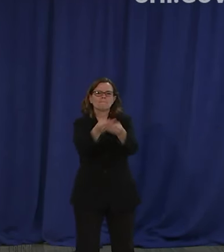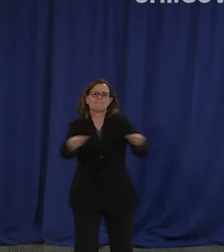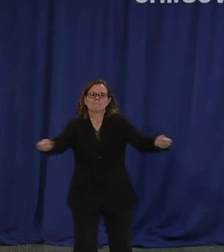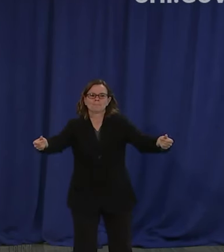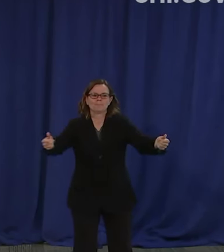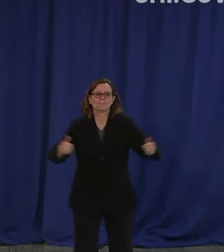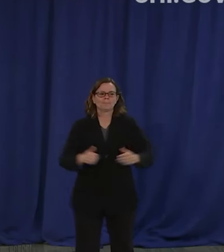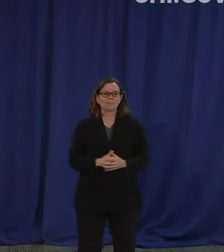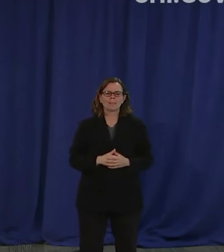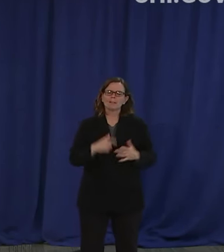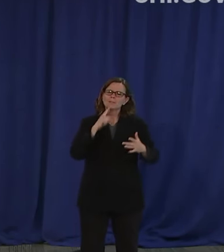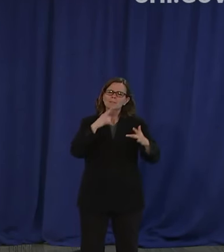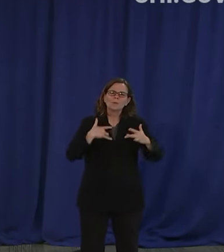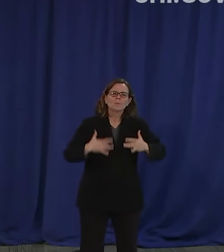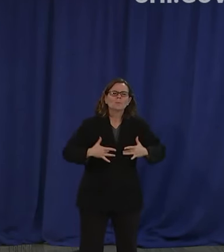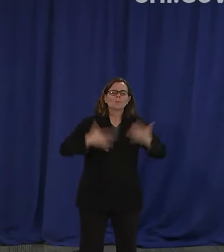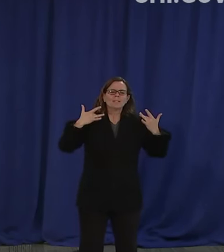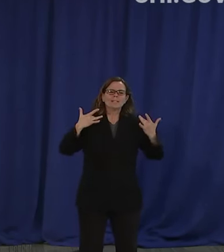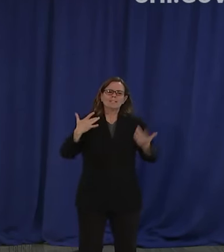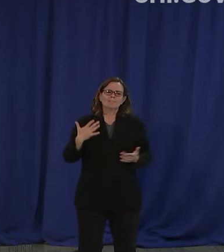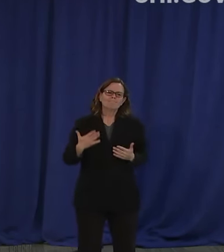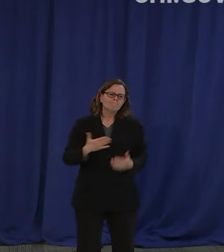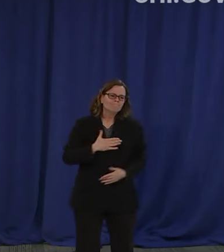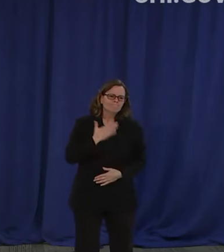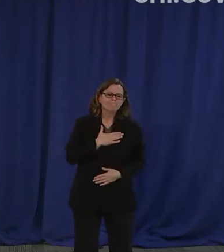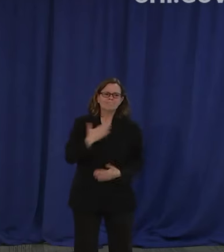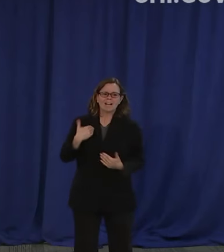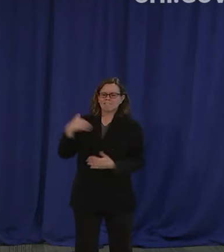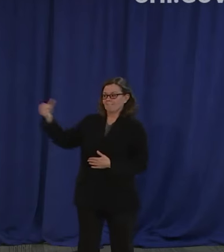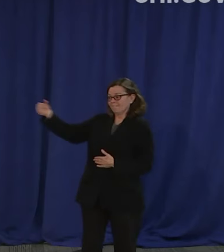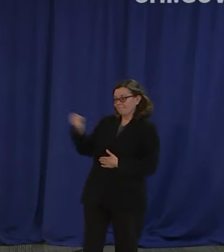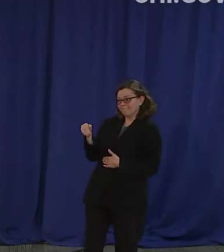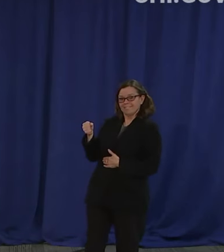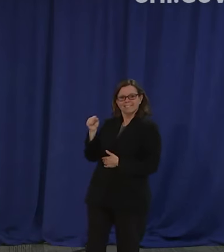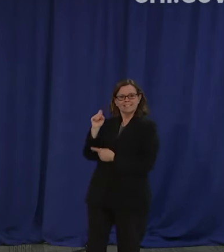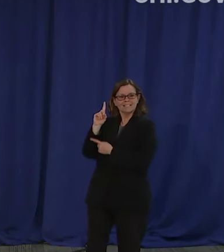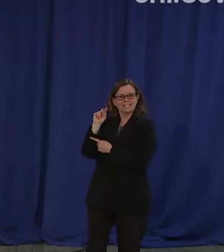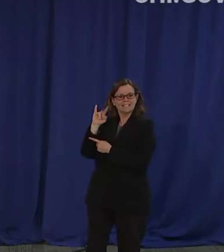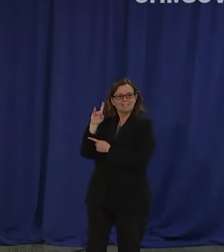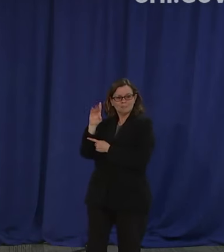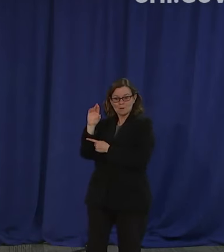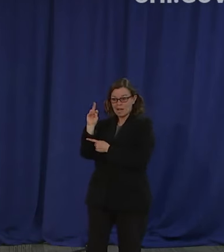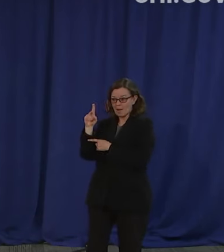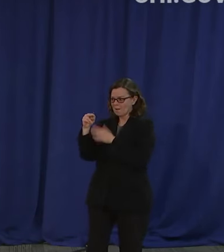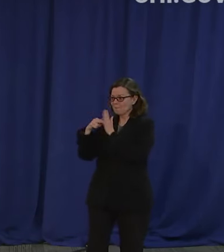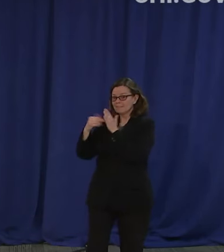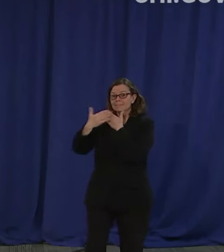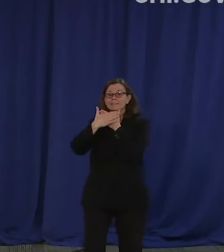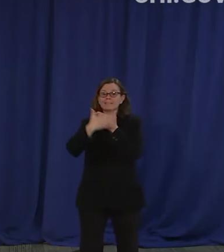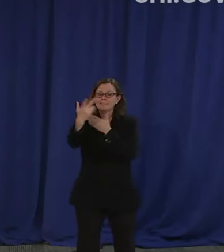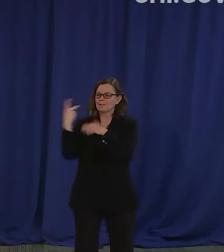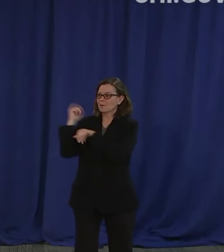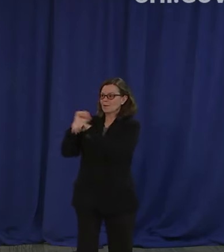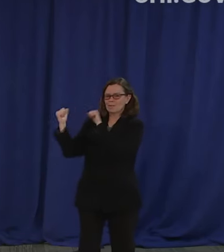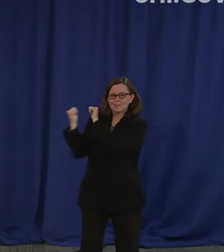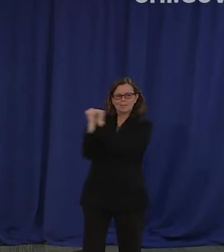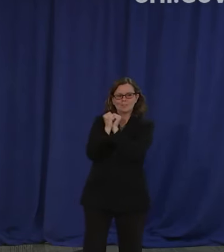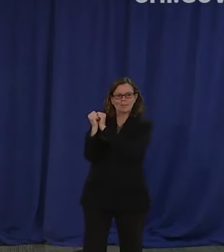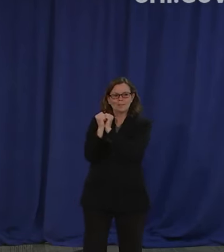excited to be working with him in the months and years ahead. And we also welcome to the City of Chicago, his wife and